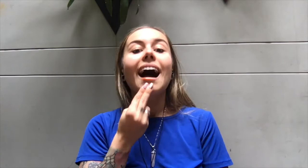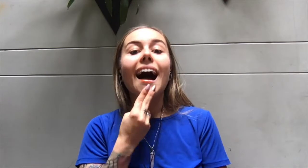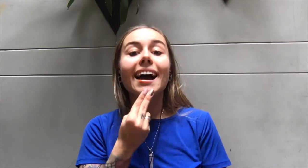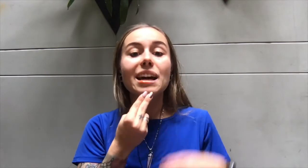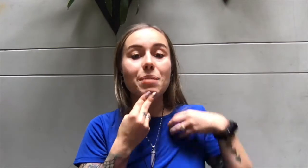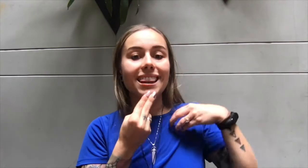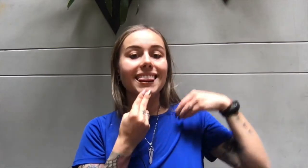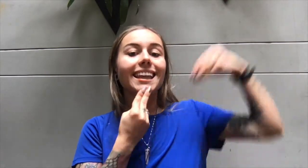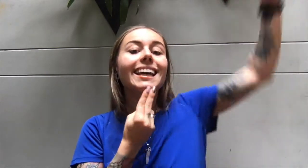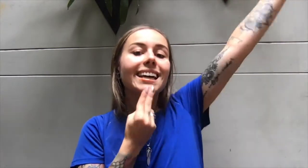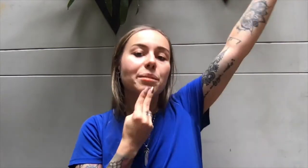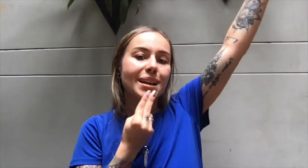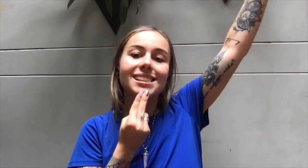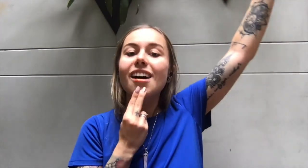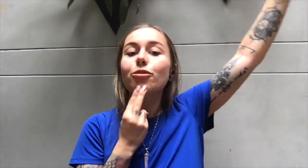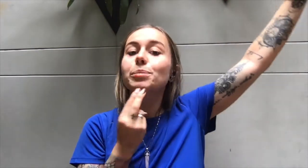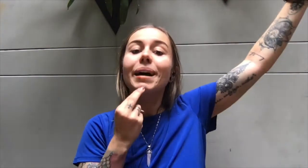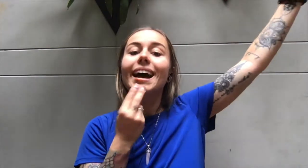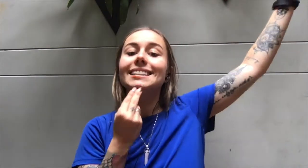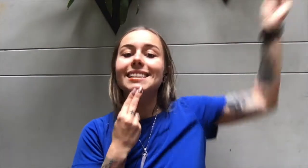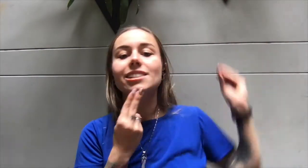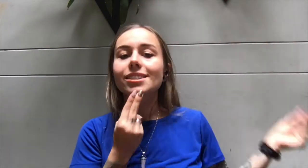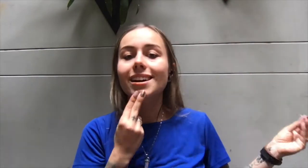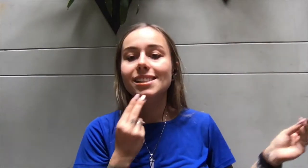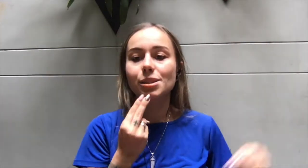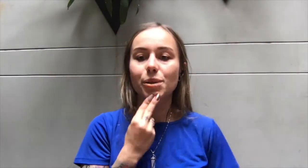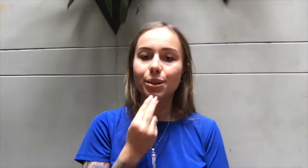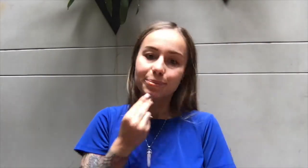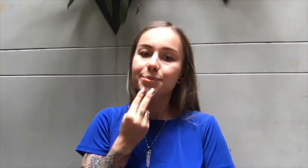I am linking myself with my ideal customer.